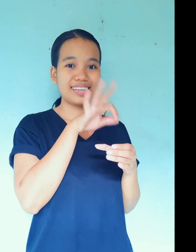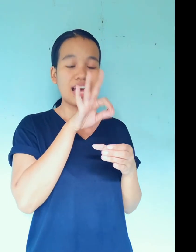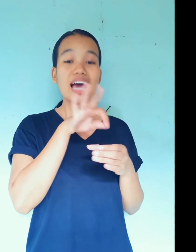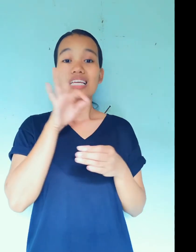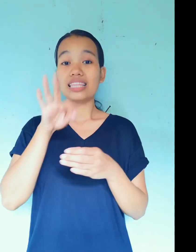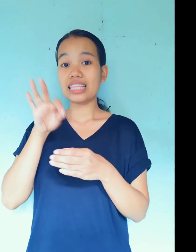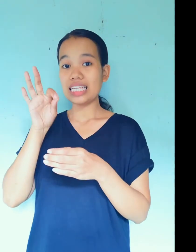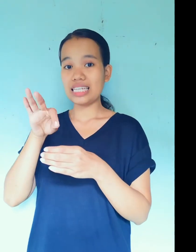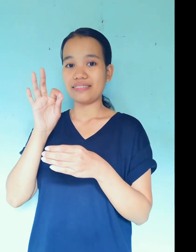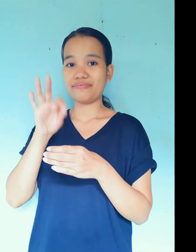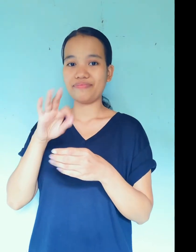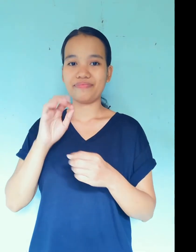T.